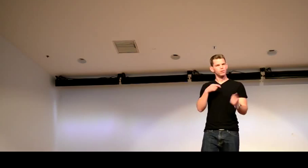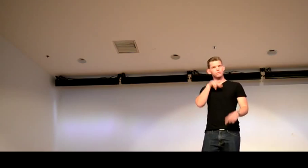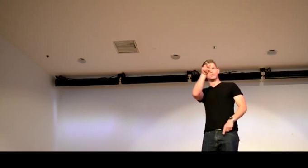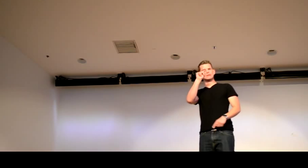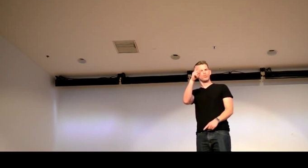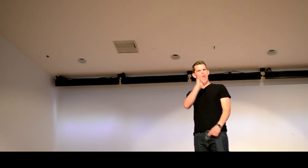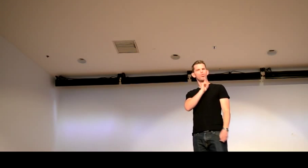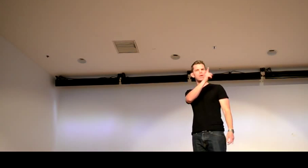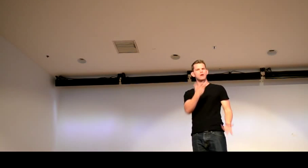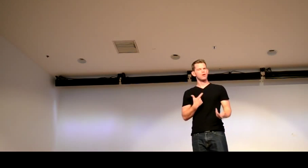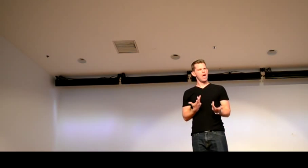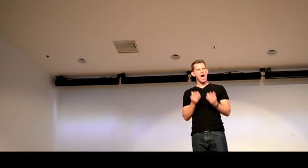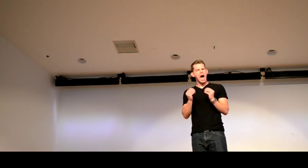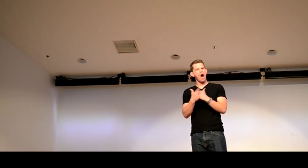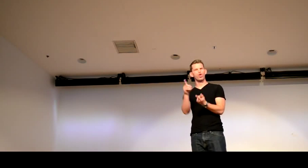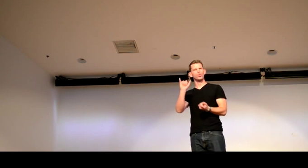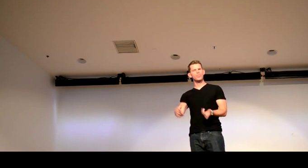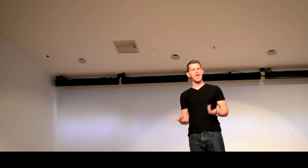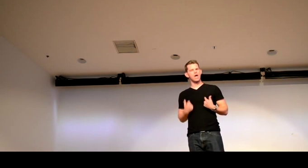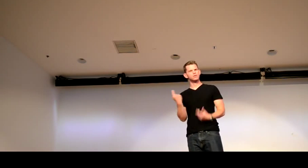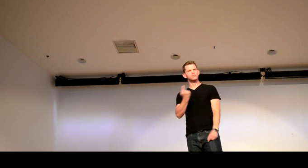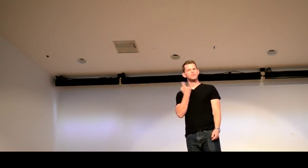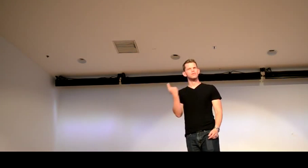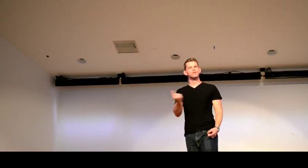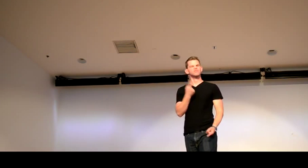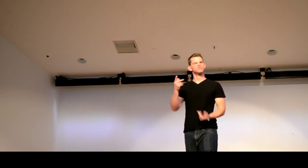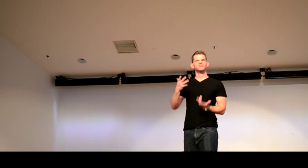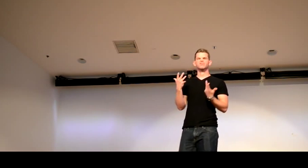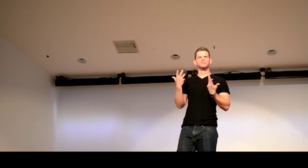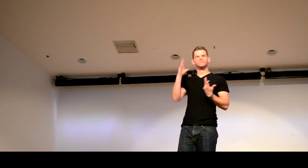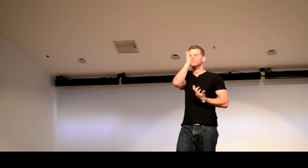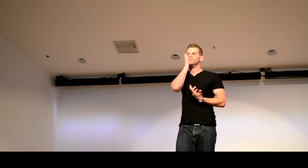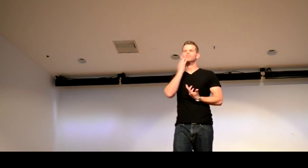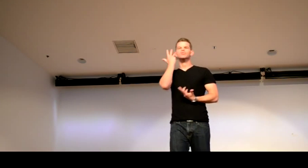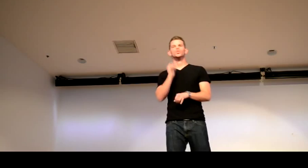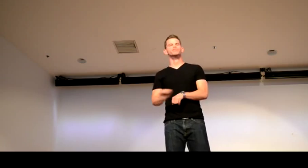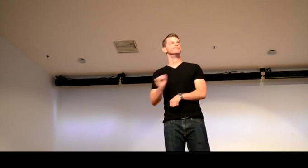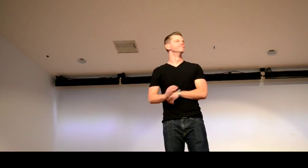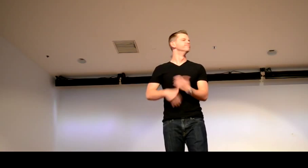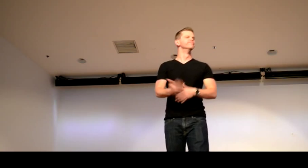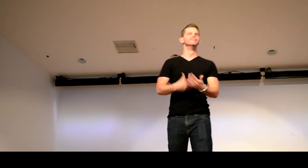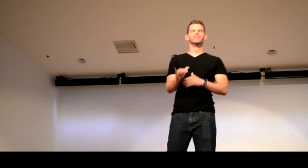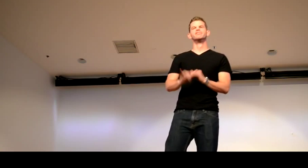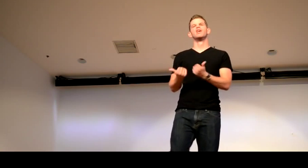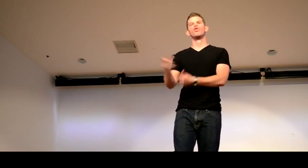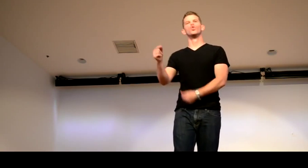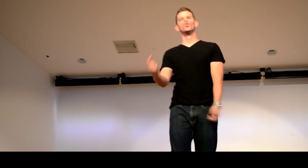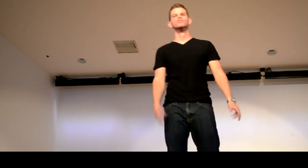works out the things that you guys don't see on tv it looks that way I don't know I don't always know how they do it but I guess it just comes with experience